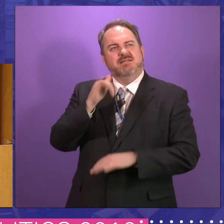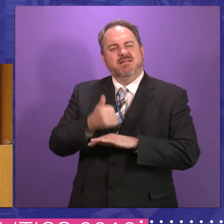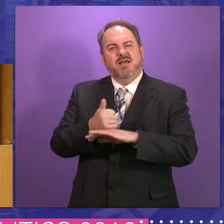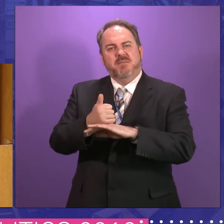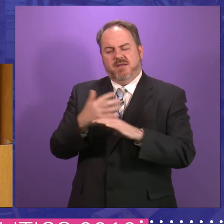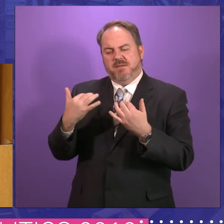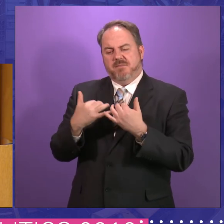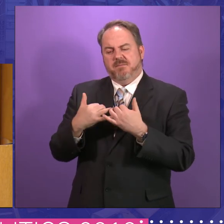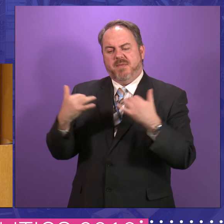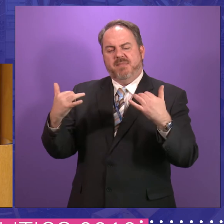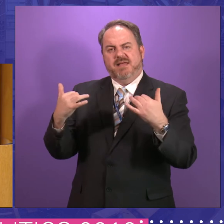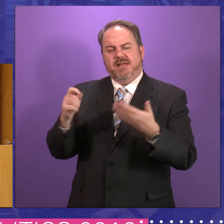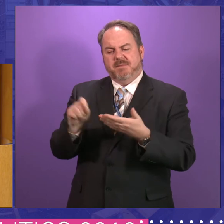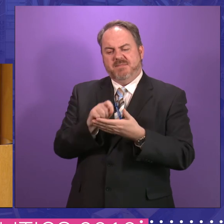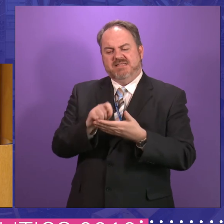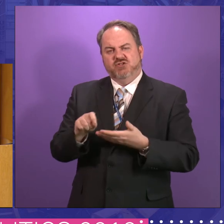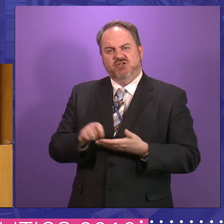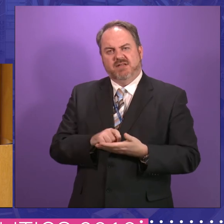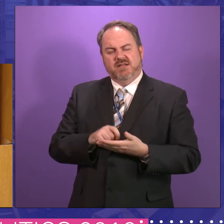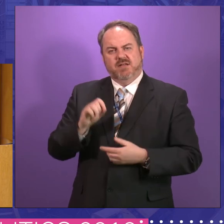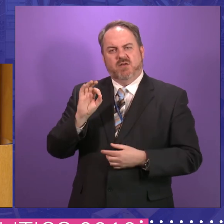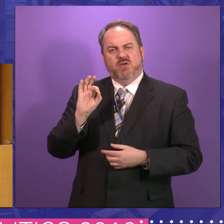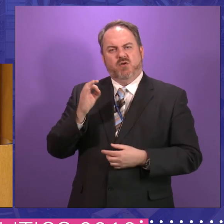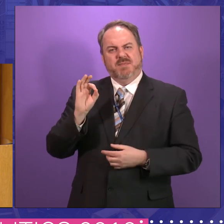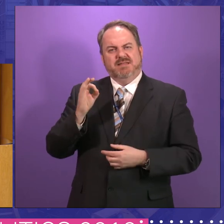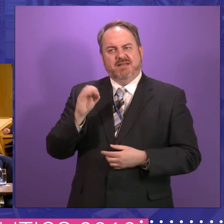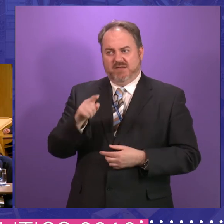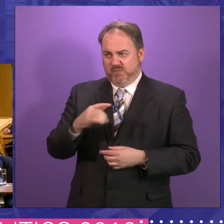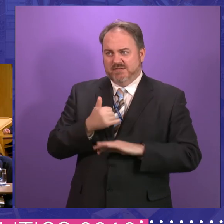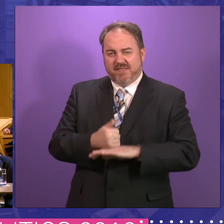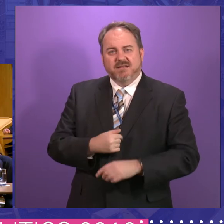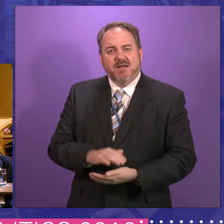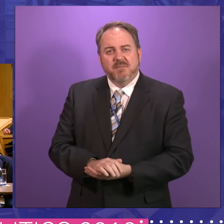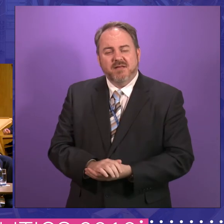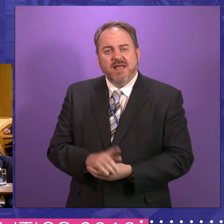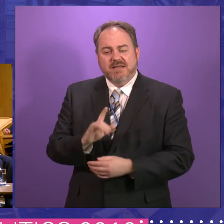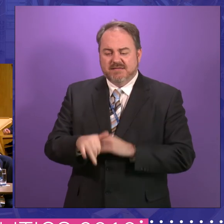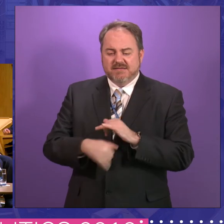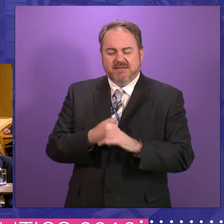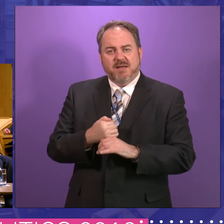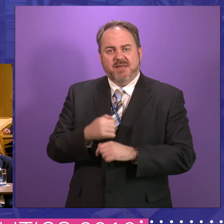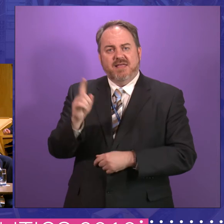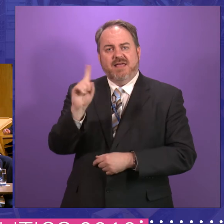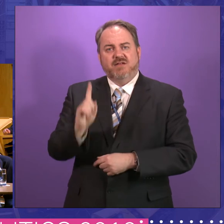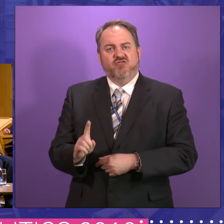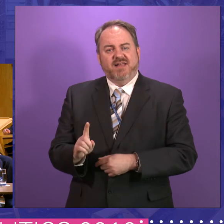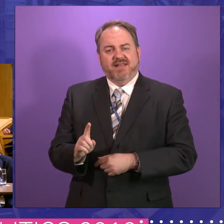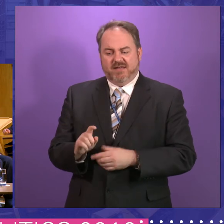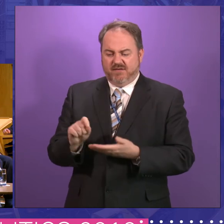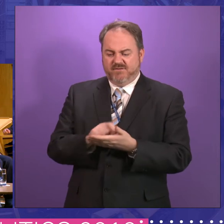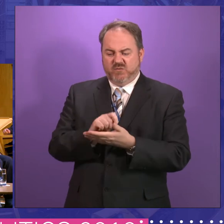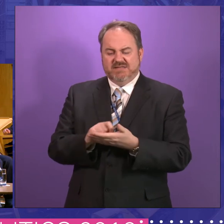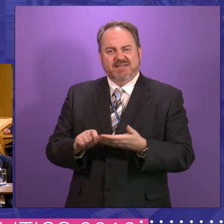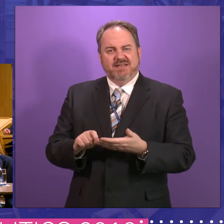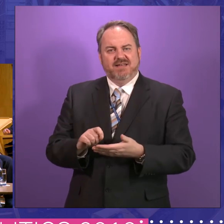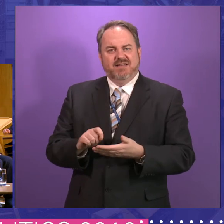which was, you know, a world leader. And in what we did, all the electronic voting, we were so ahead of it. But one of